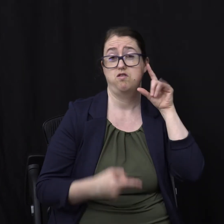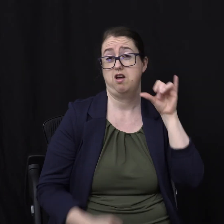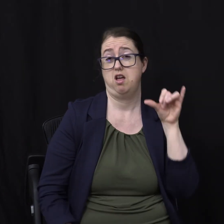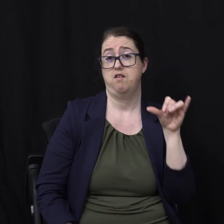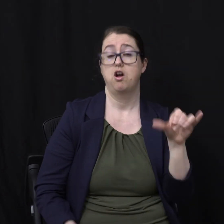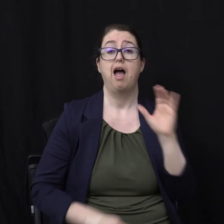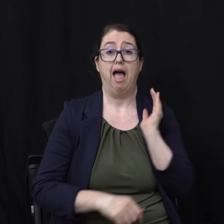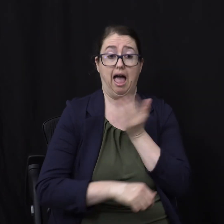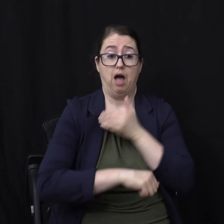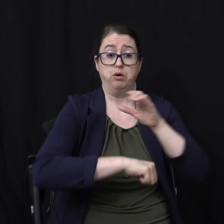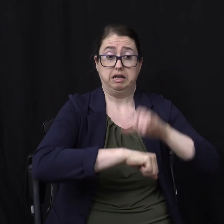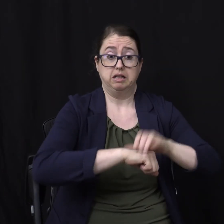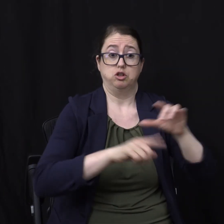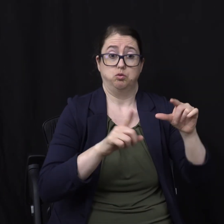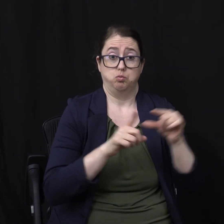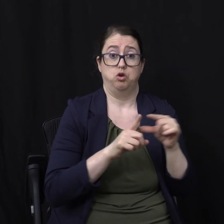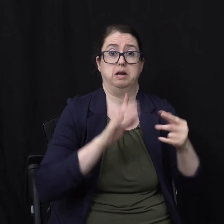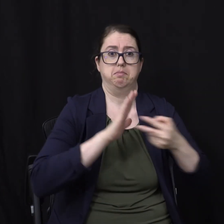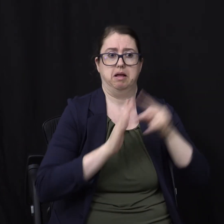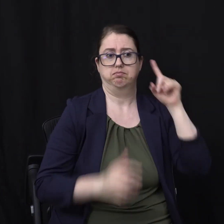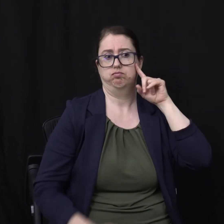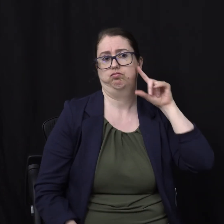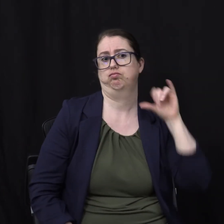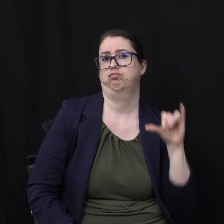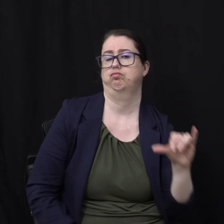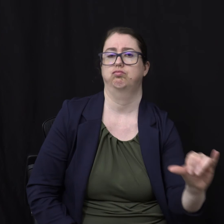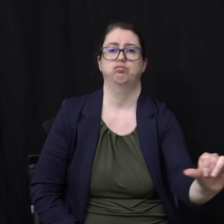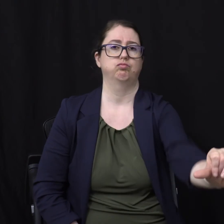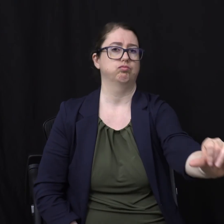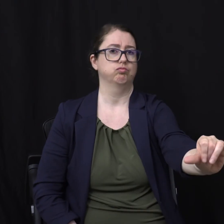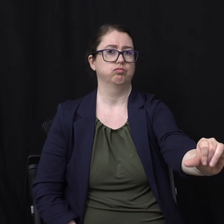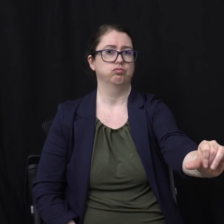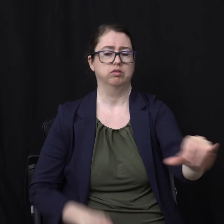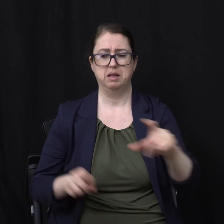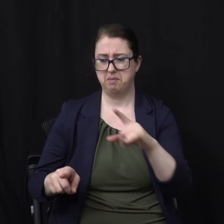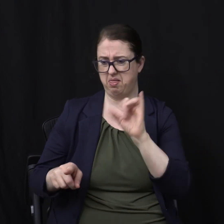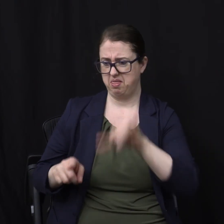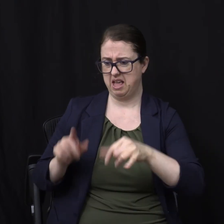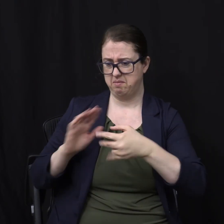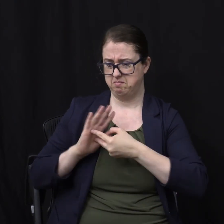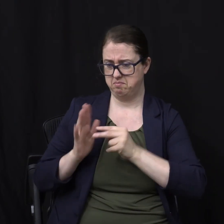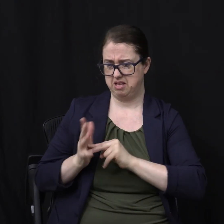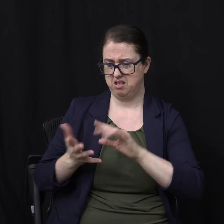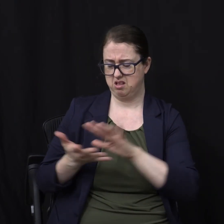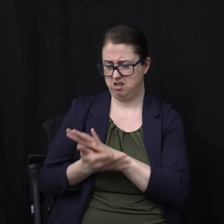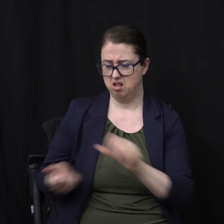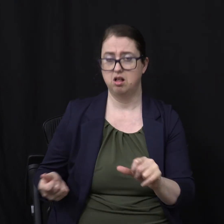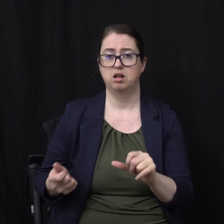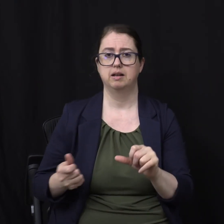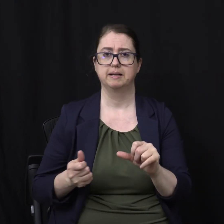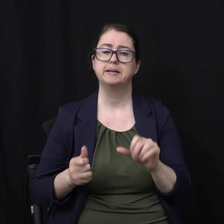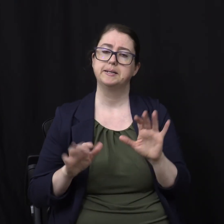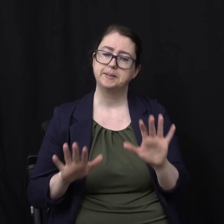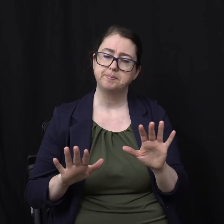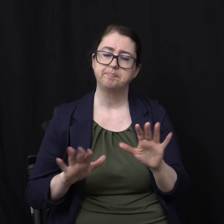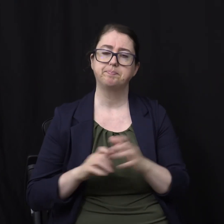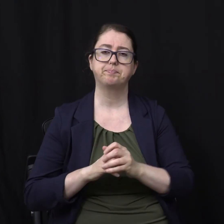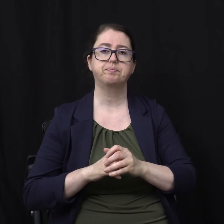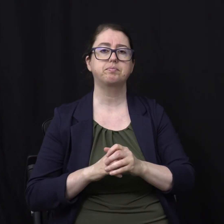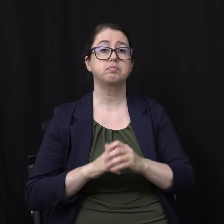on in our English Forever and ever And for eternity How can it devour them then? Well The original text of